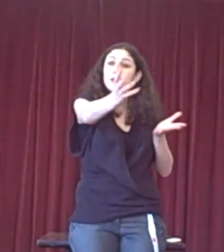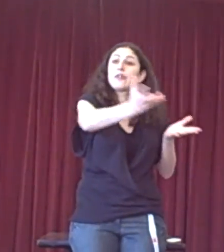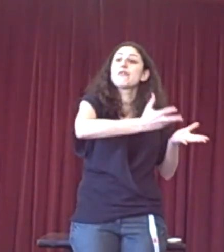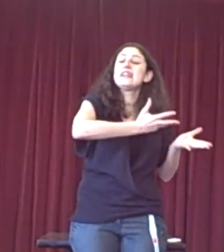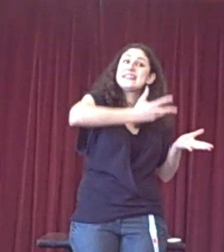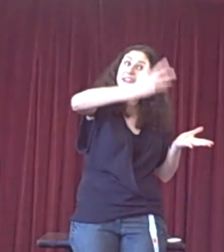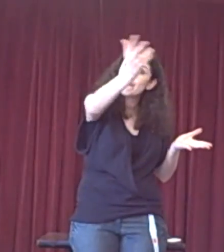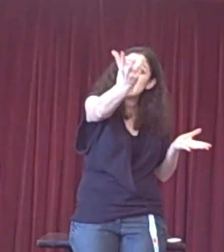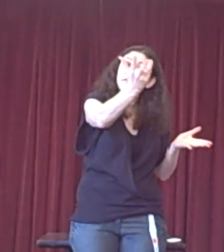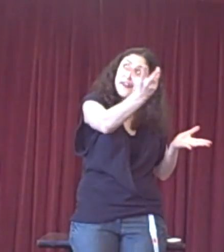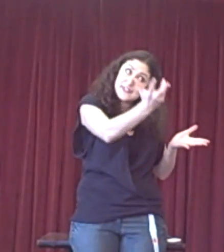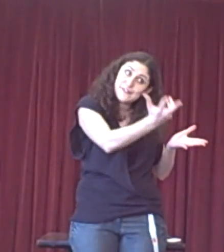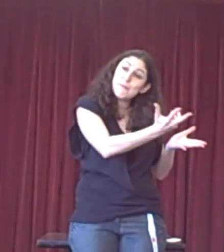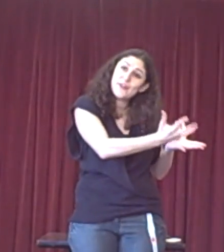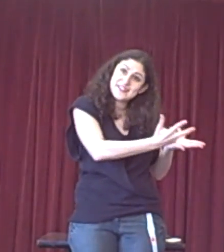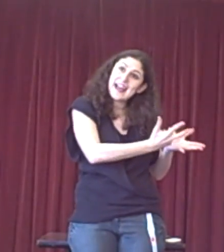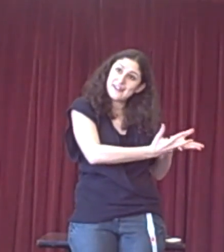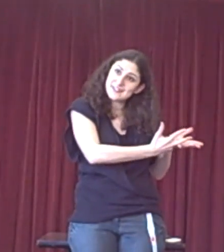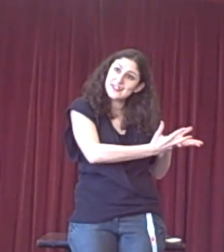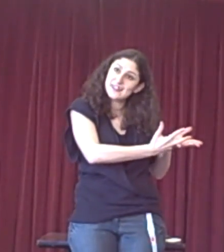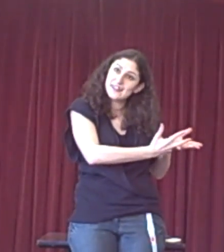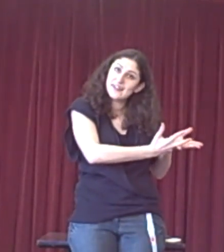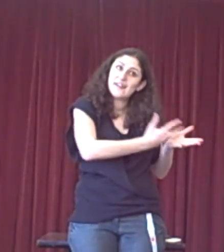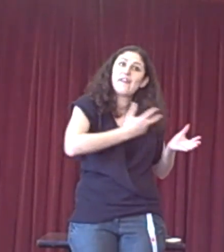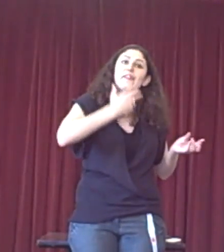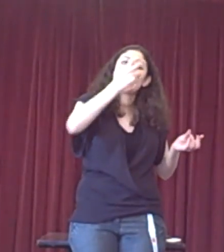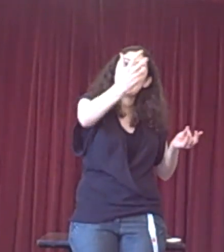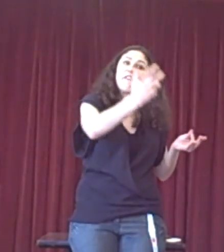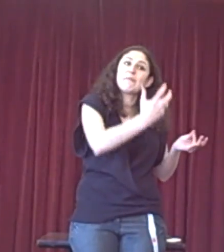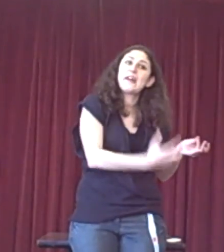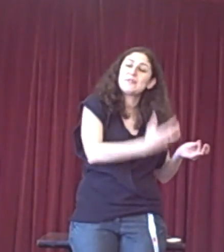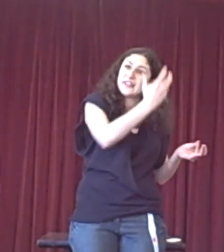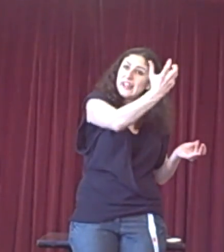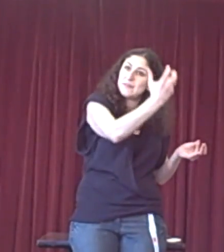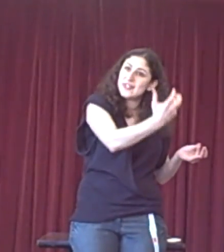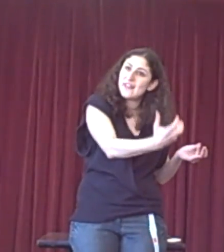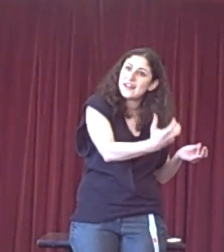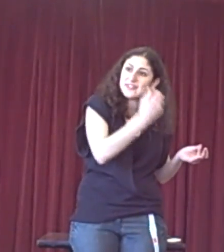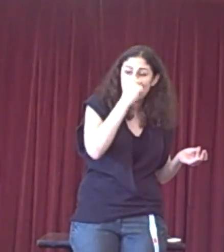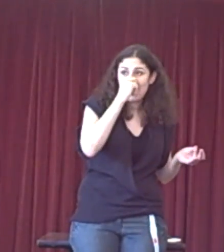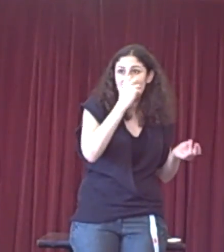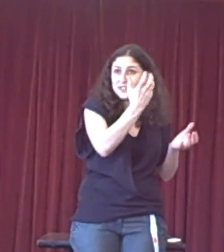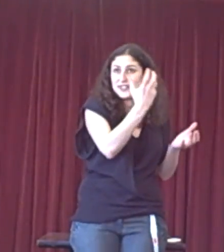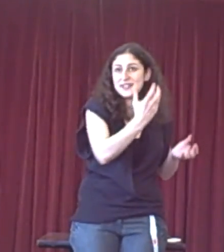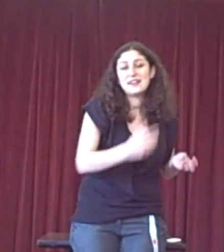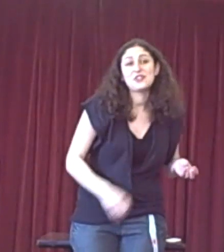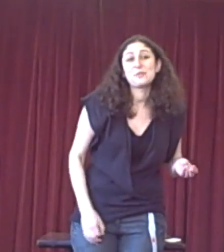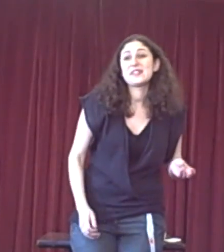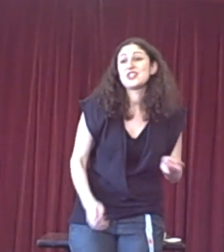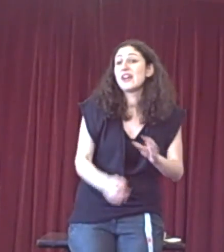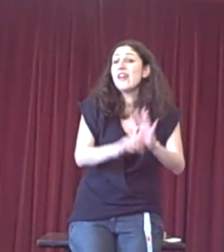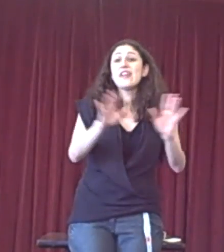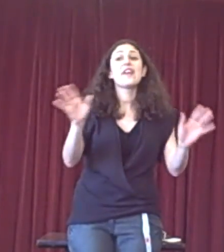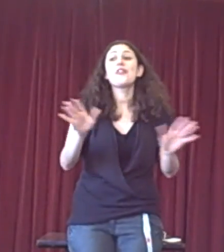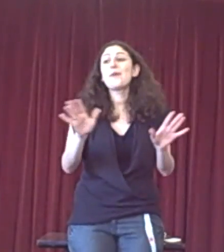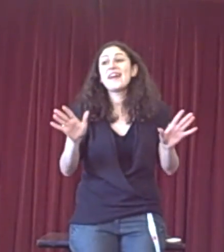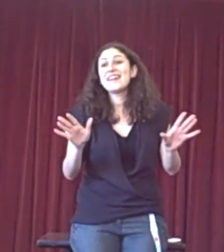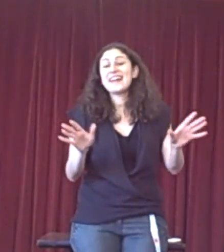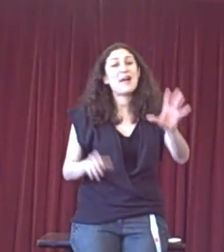you can really see and really effectively point out that they haven't been able to keep to that consistent initial position. The other way it